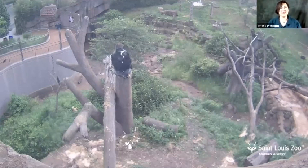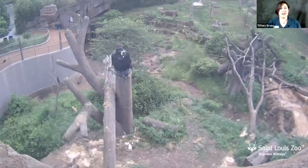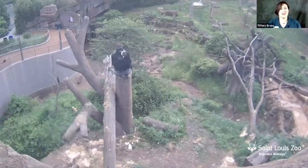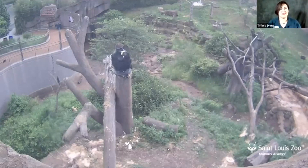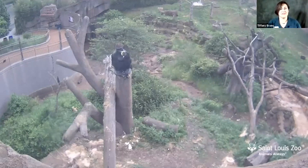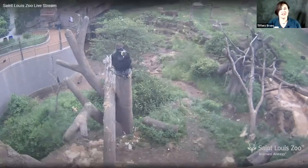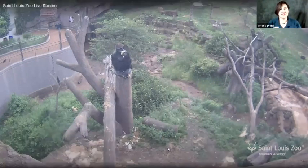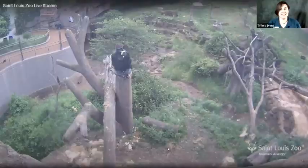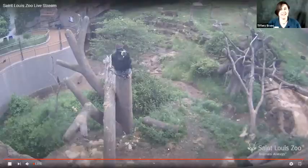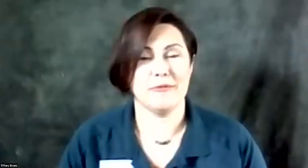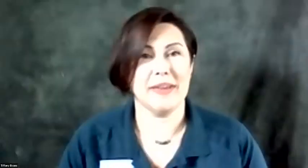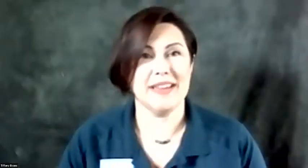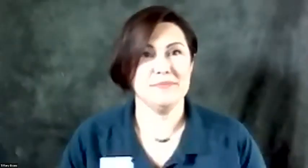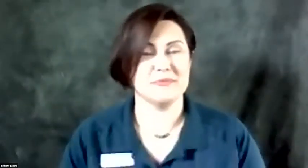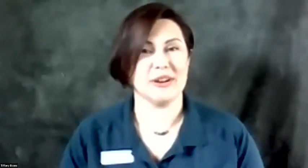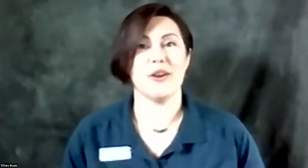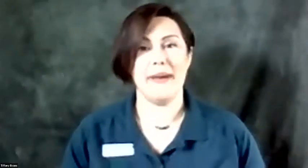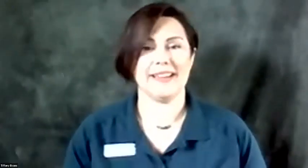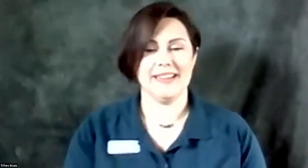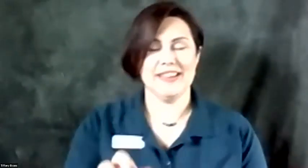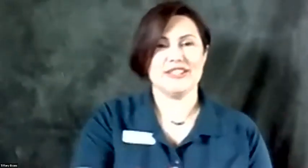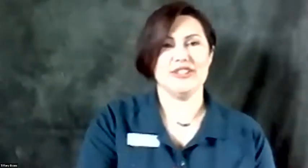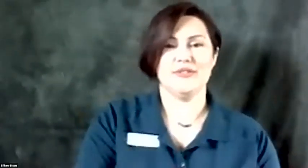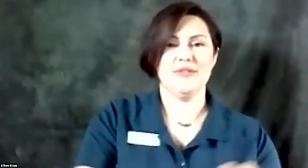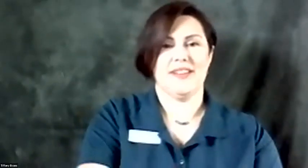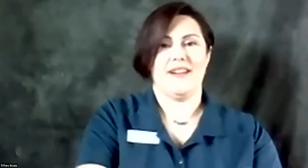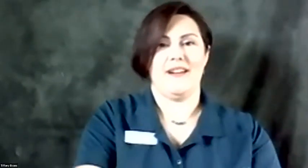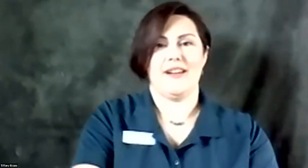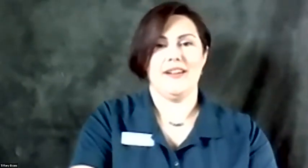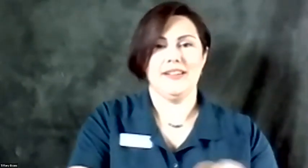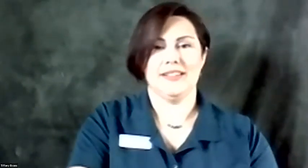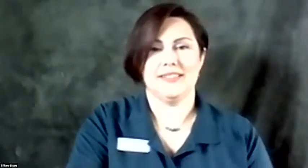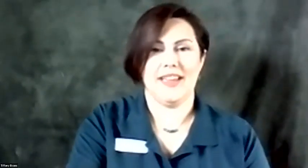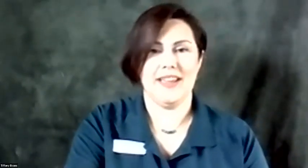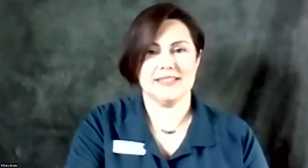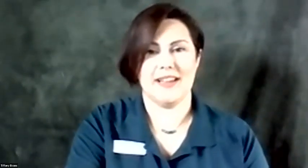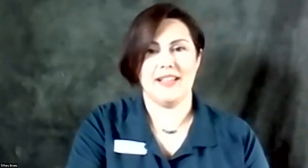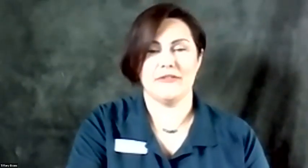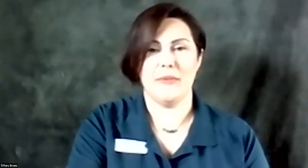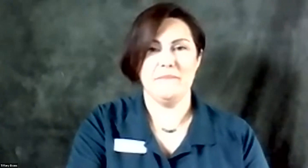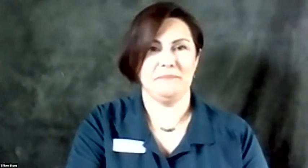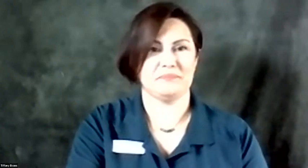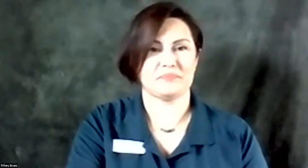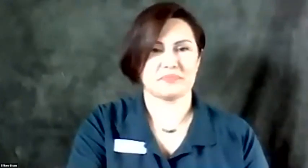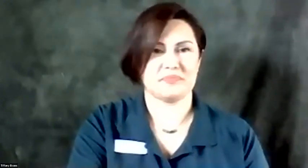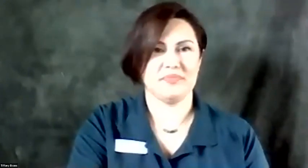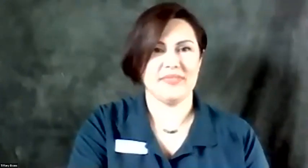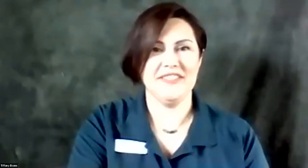much Connor for sharing that live webcam. We're going to go back to our ASL alphabet and